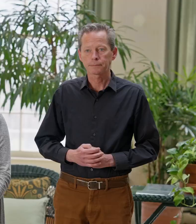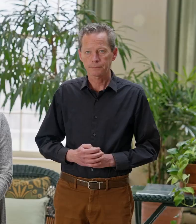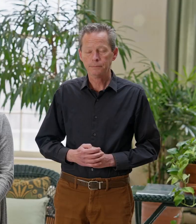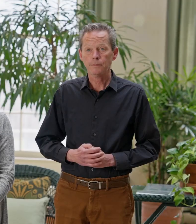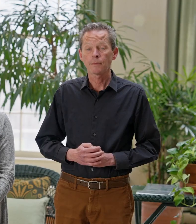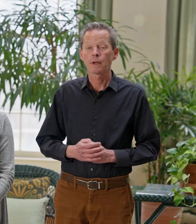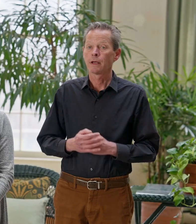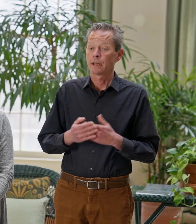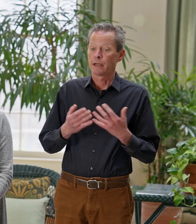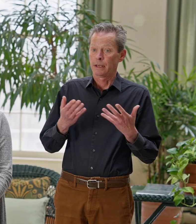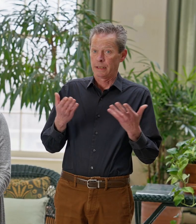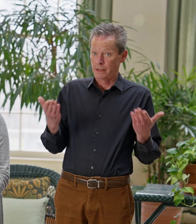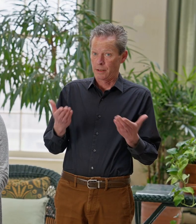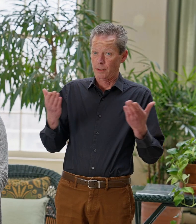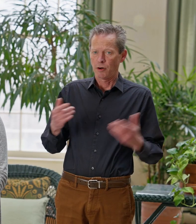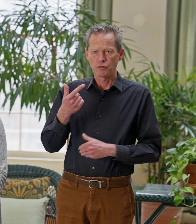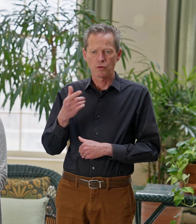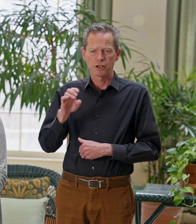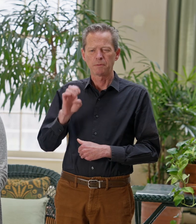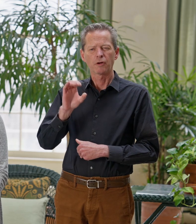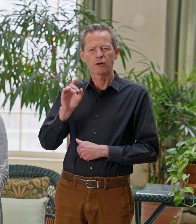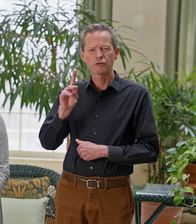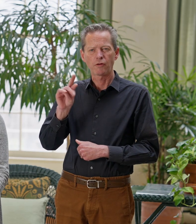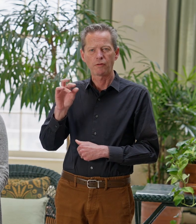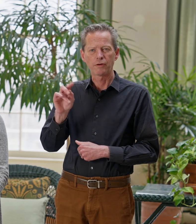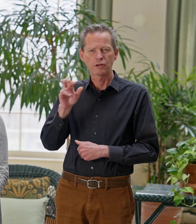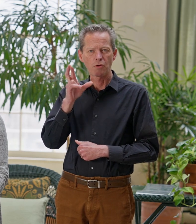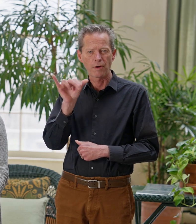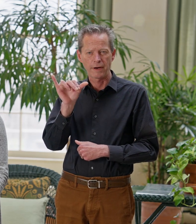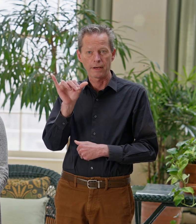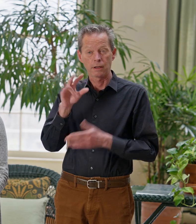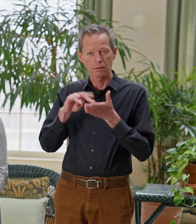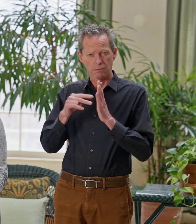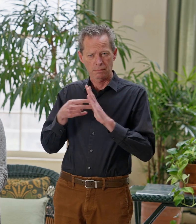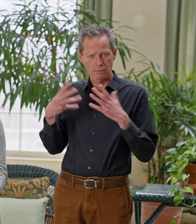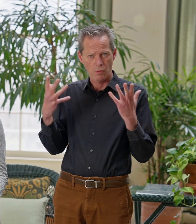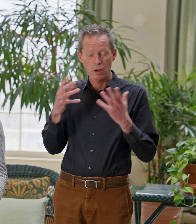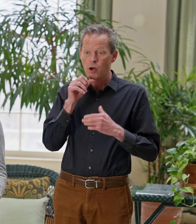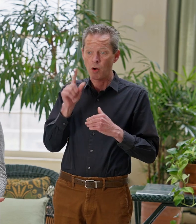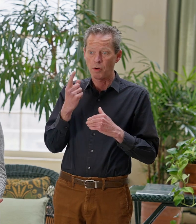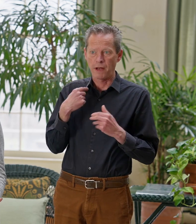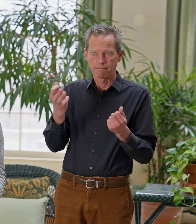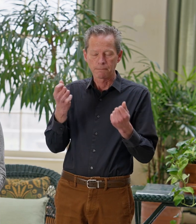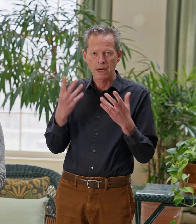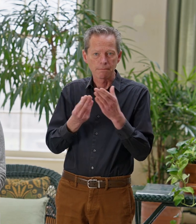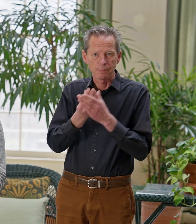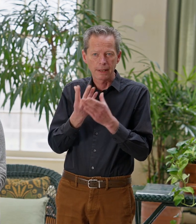This is George Eastman's conservatory, and a conservatory meant that you would not only have lots of plants growing here in the room,